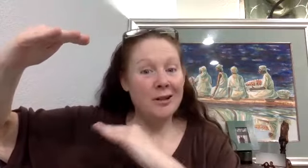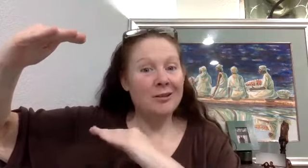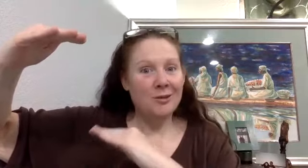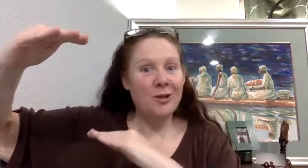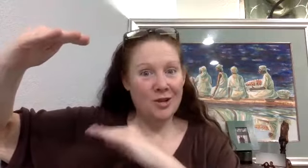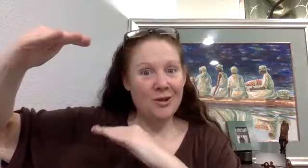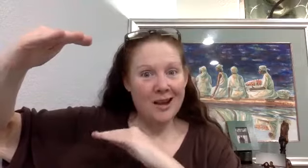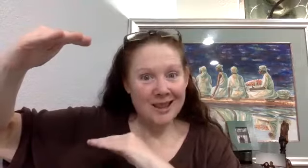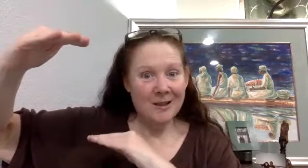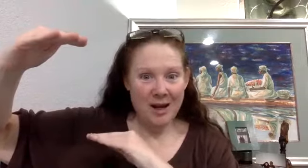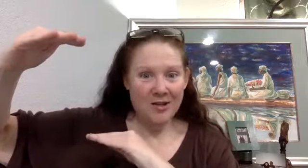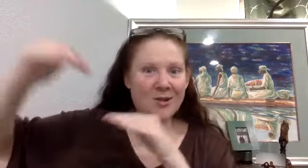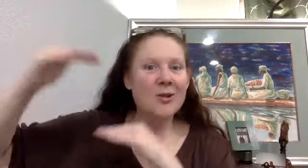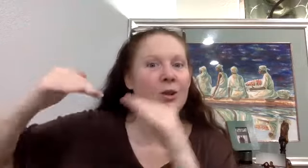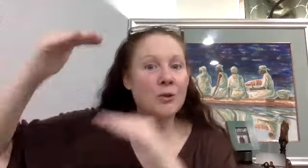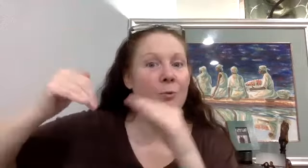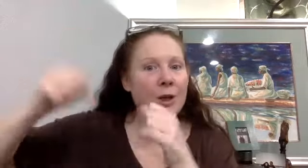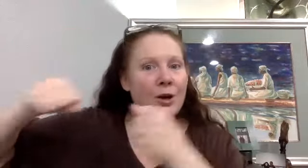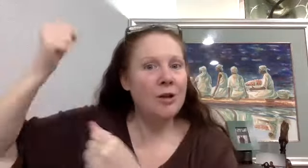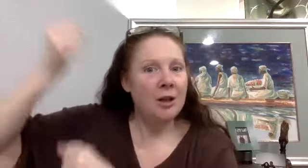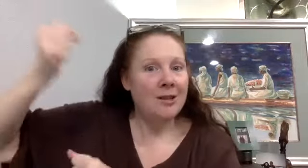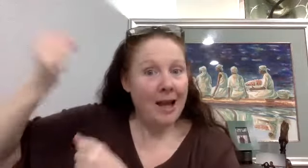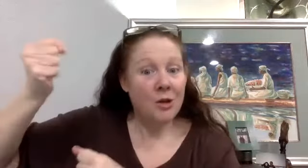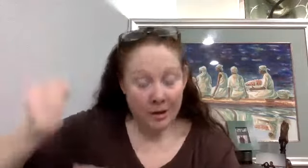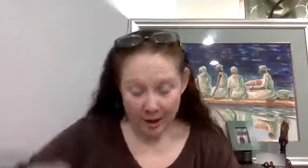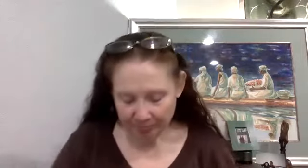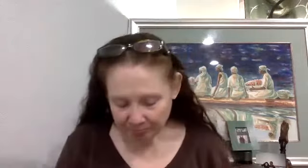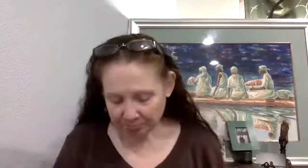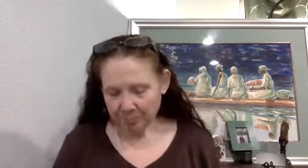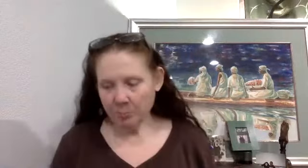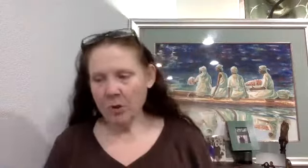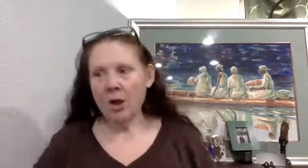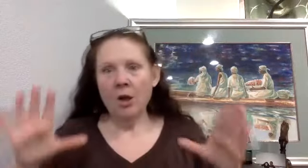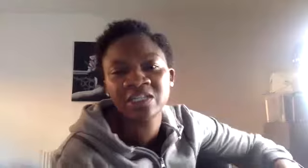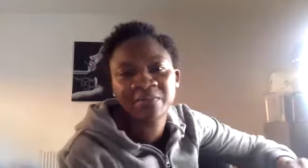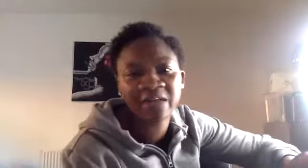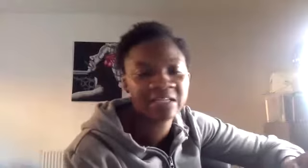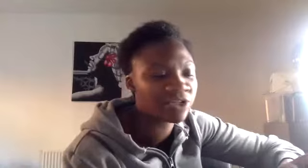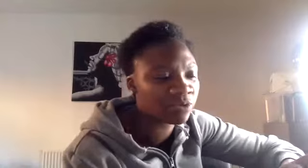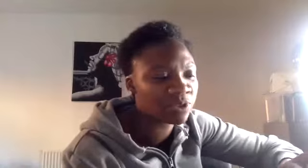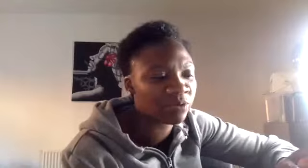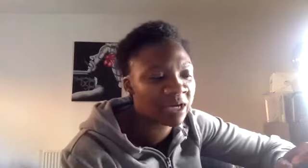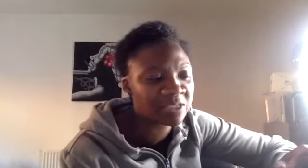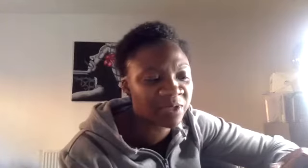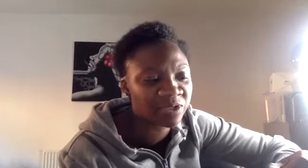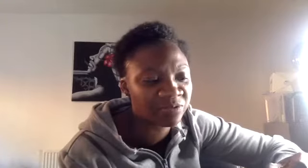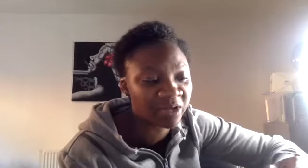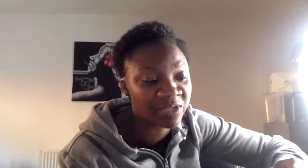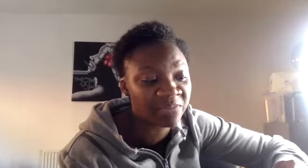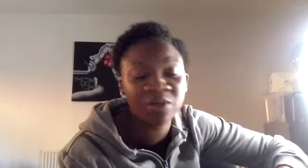traditions cost this much. So there's, there's a real tension there. Do you think some of that tension also arises because of, like you say, because